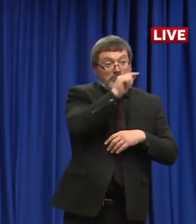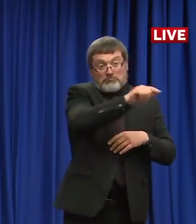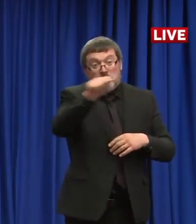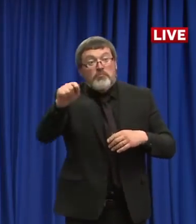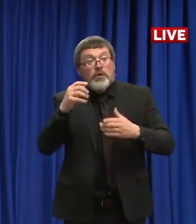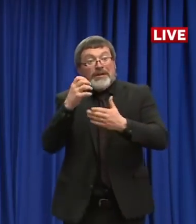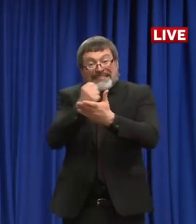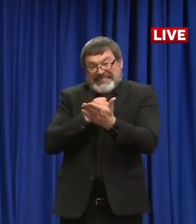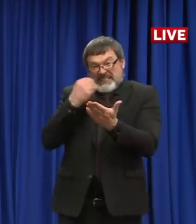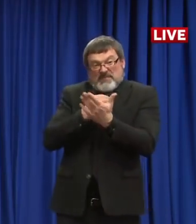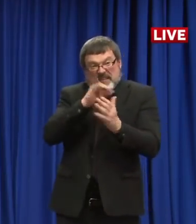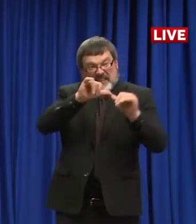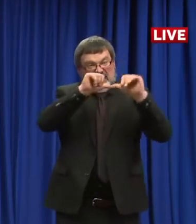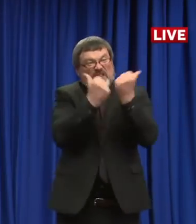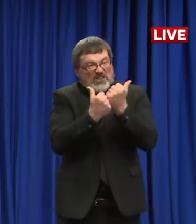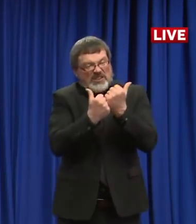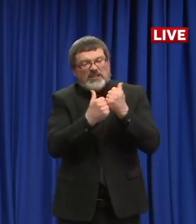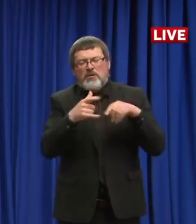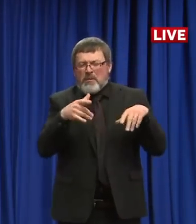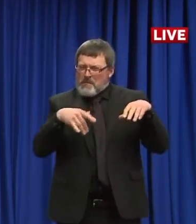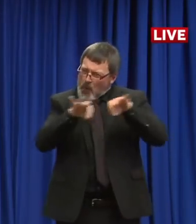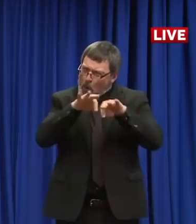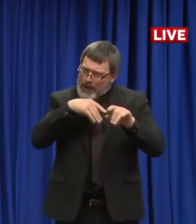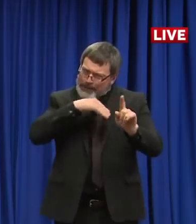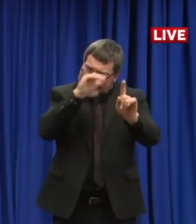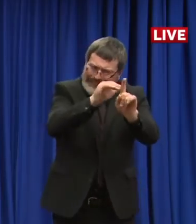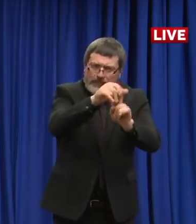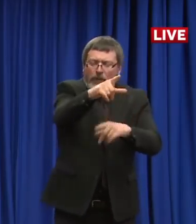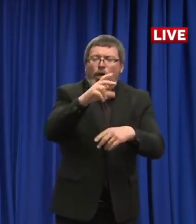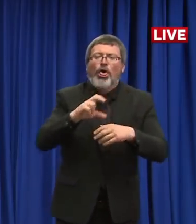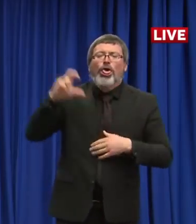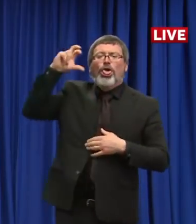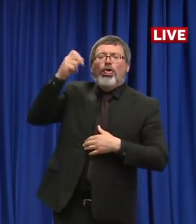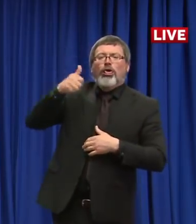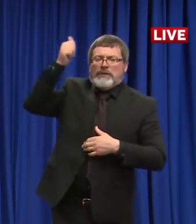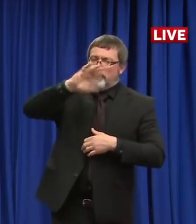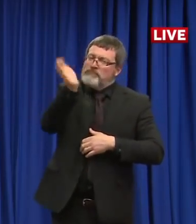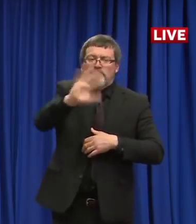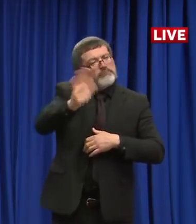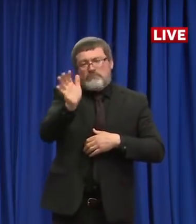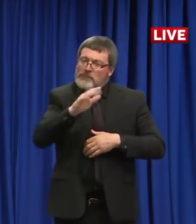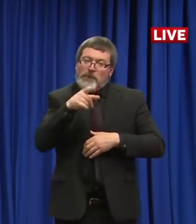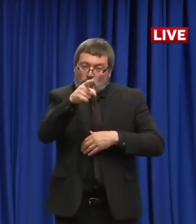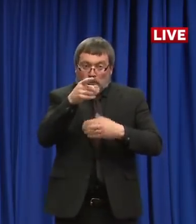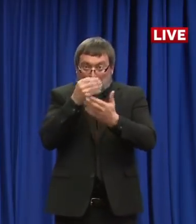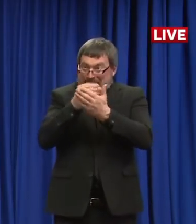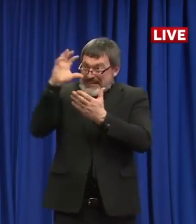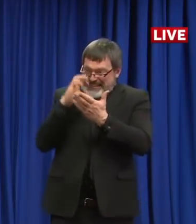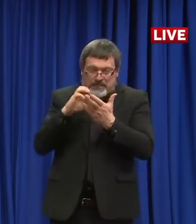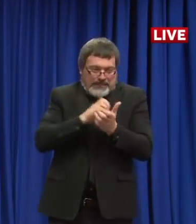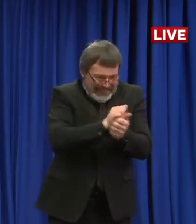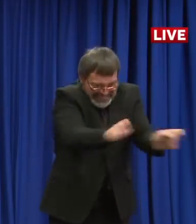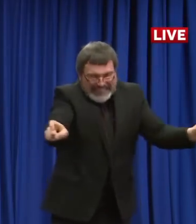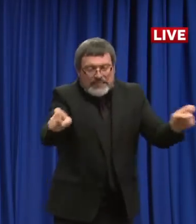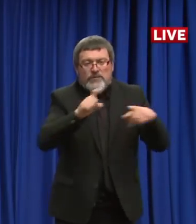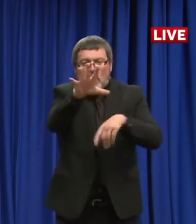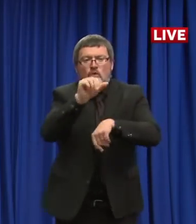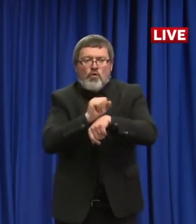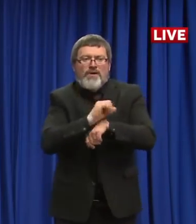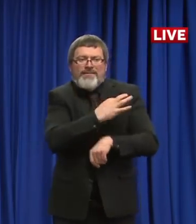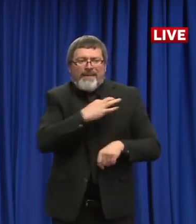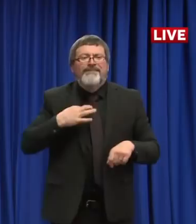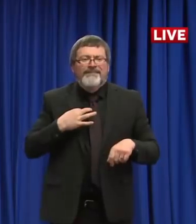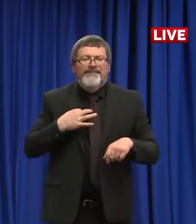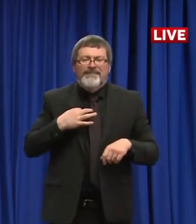currently working remotely should continue to do so. This program is designed for those individuals on the front lines who are entering these facilities every day to